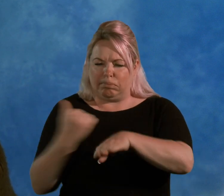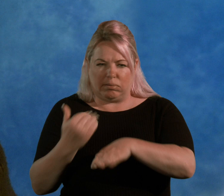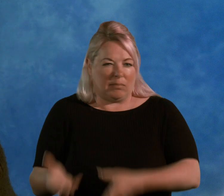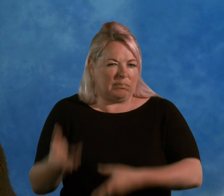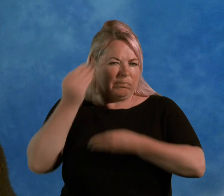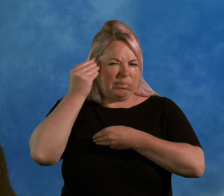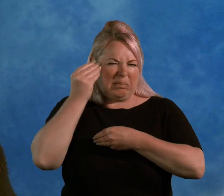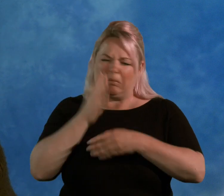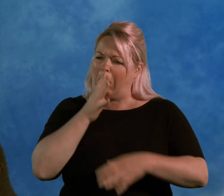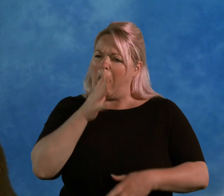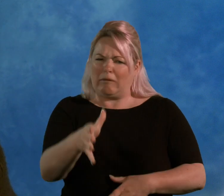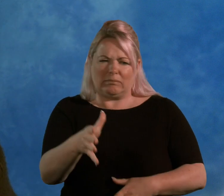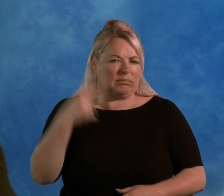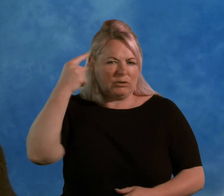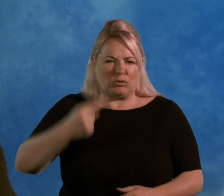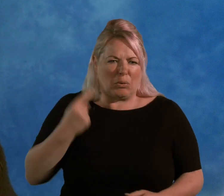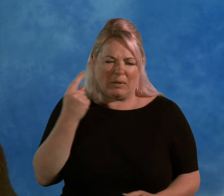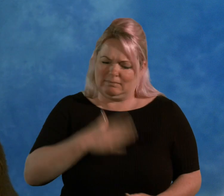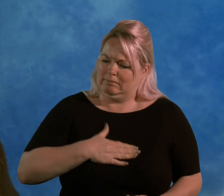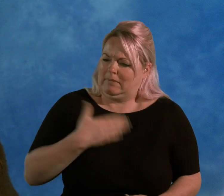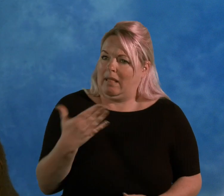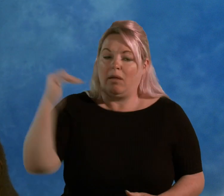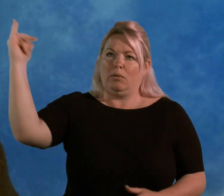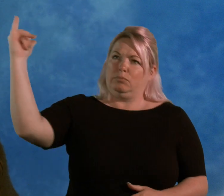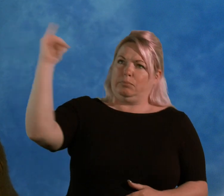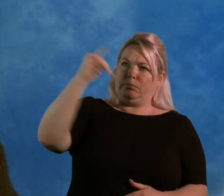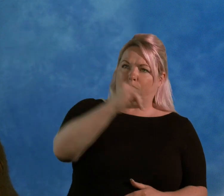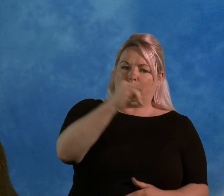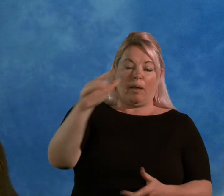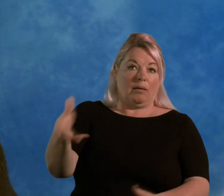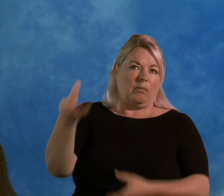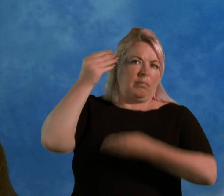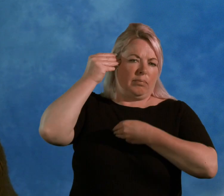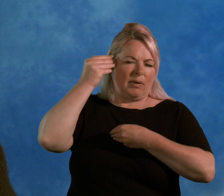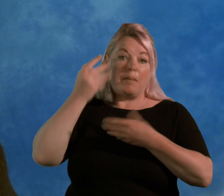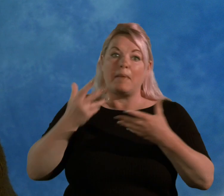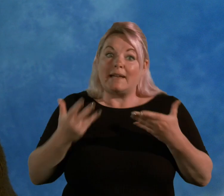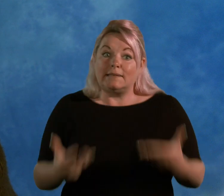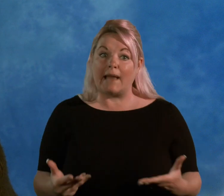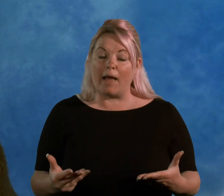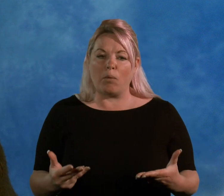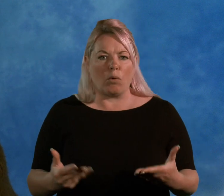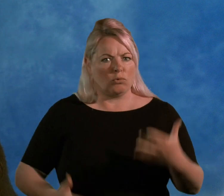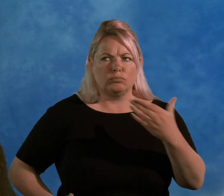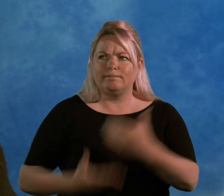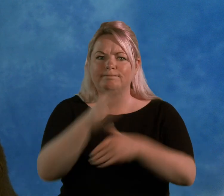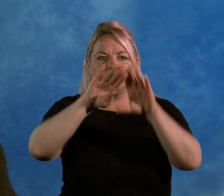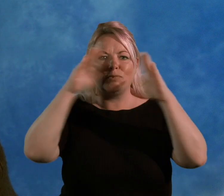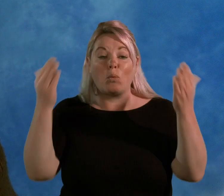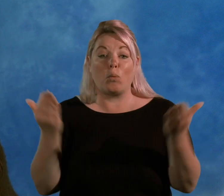all nasty noises that we could do without aircraft. But now, yes, it's a whole new world. It's